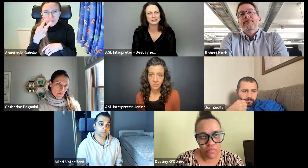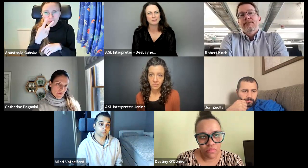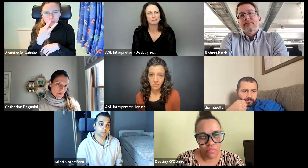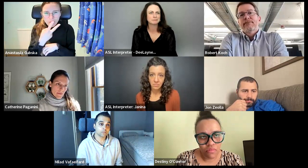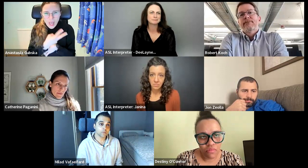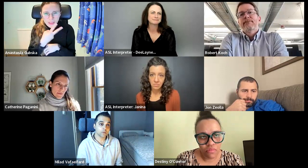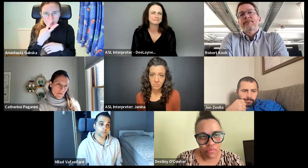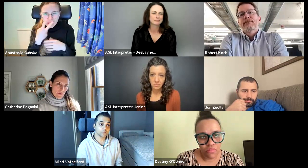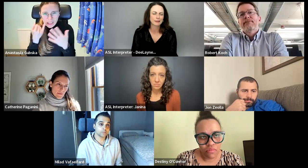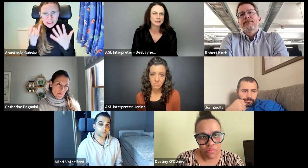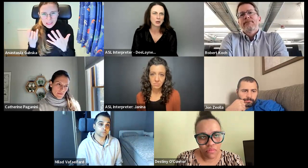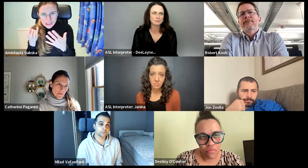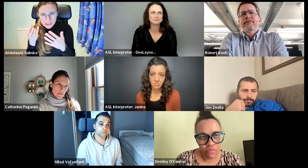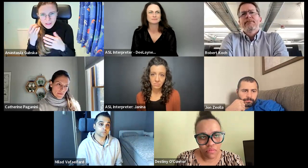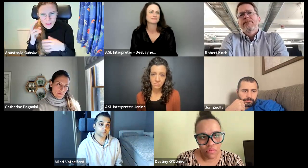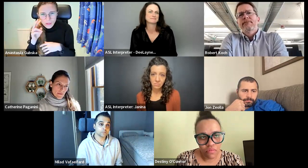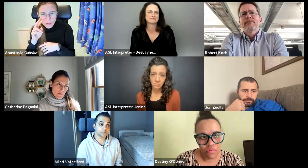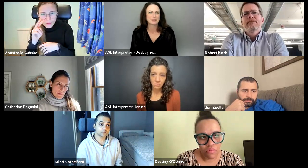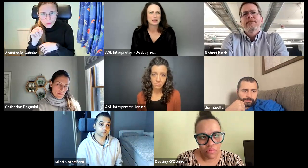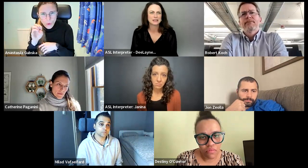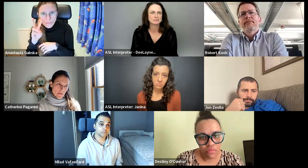some, you know,